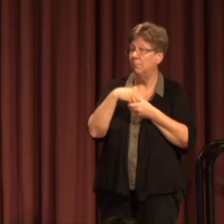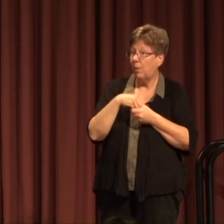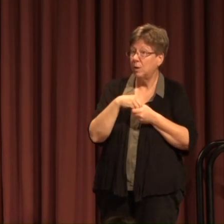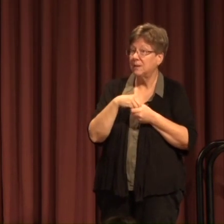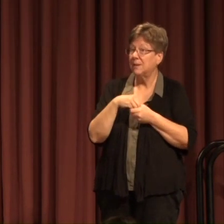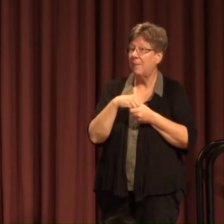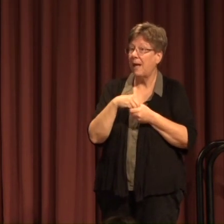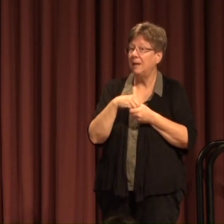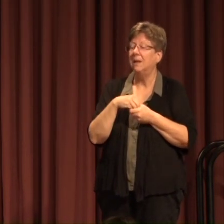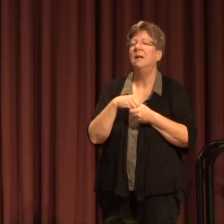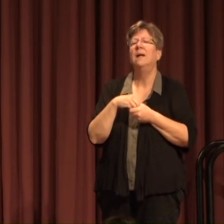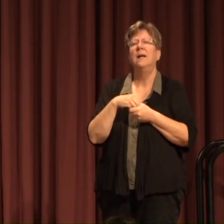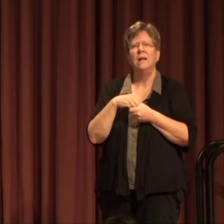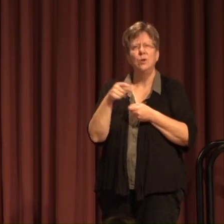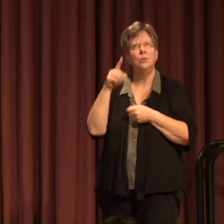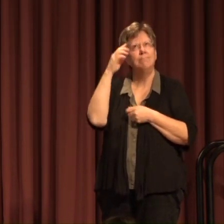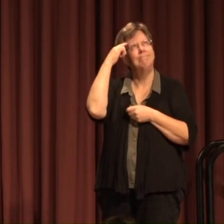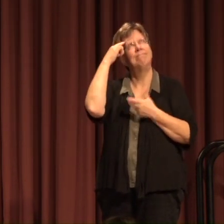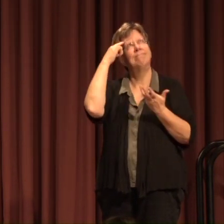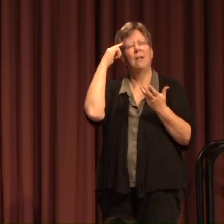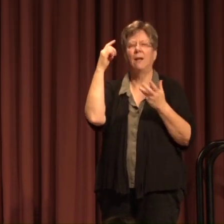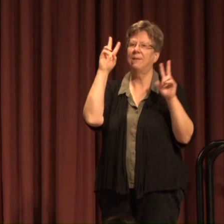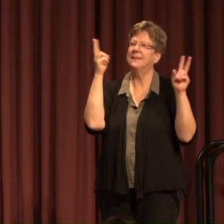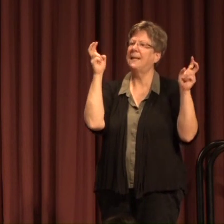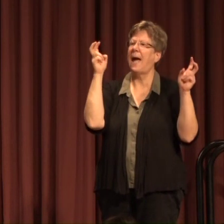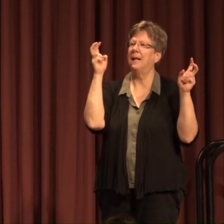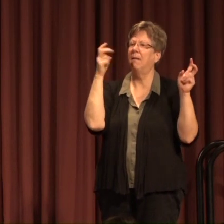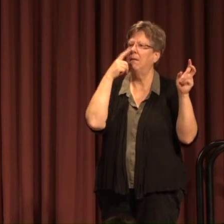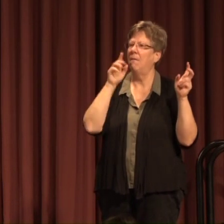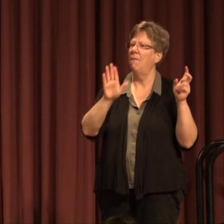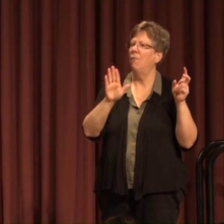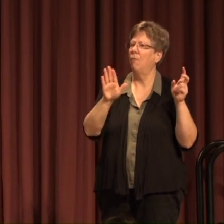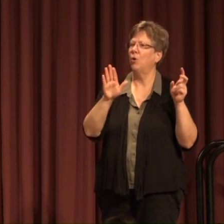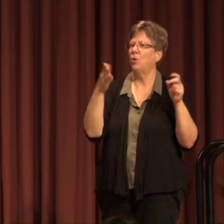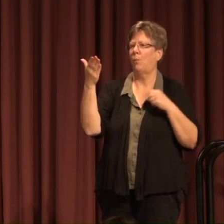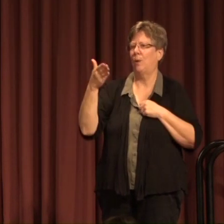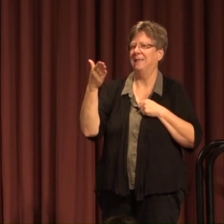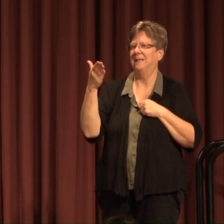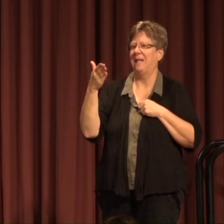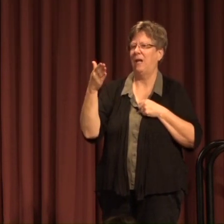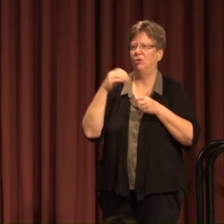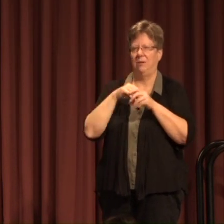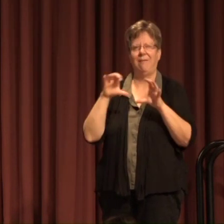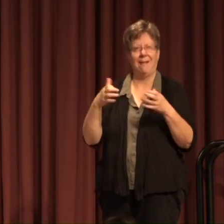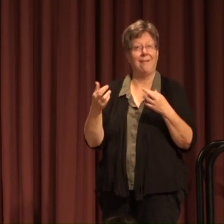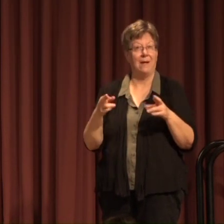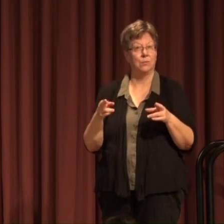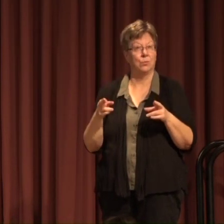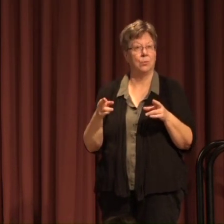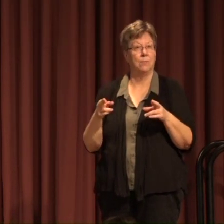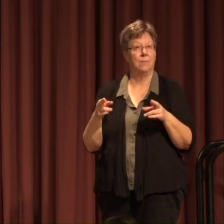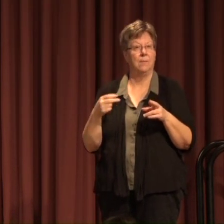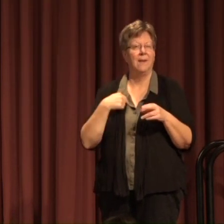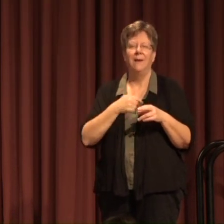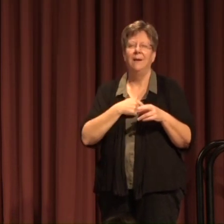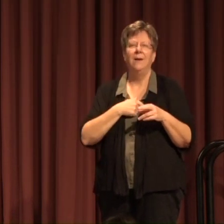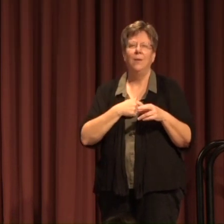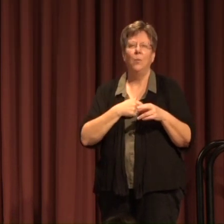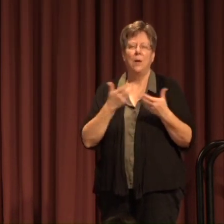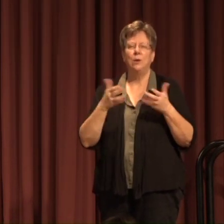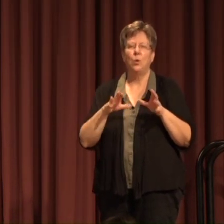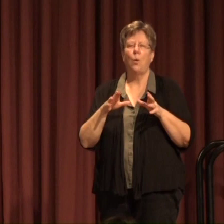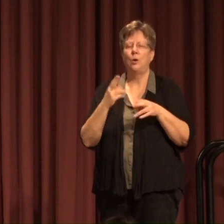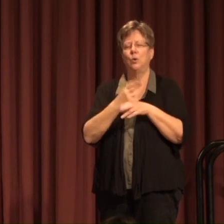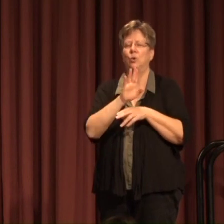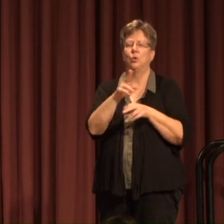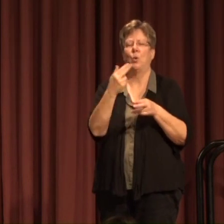Participate to come up with a title For your presentation in the classroom We don't want to just put your name